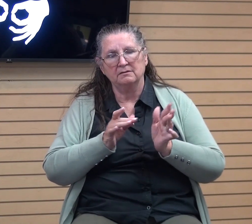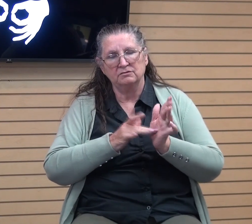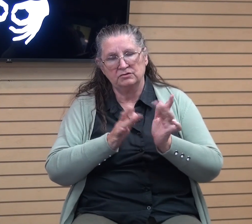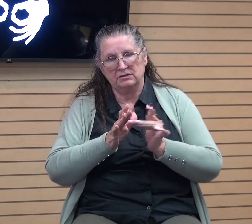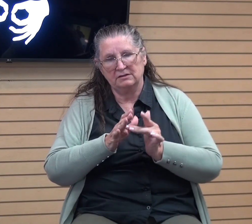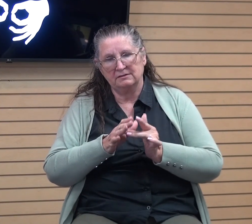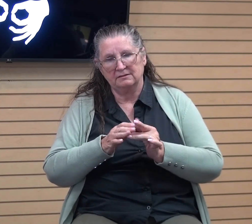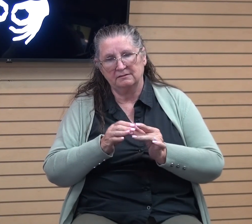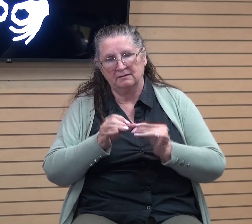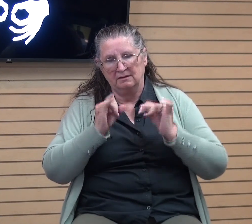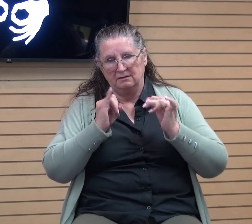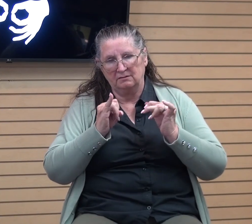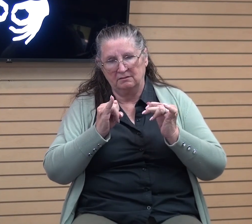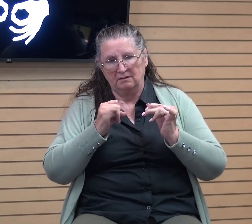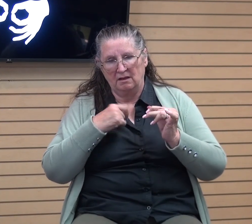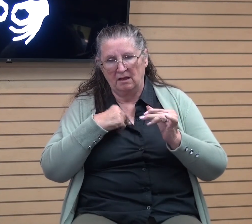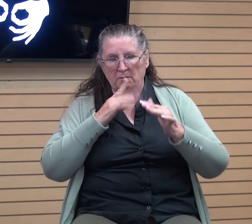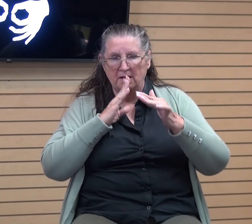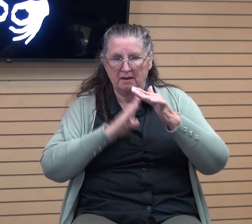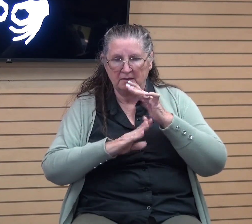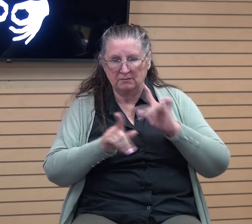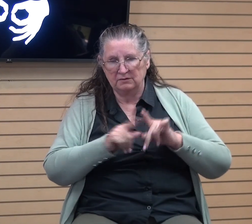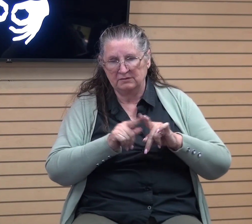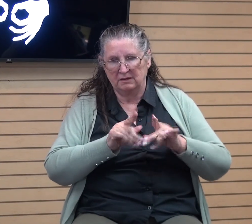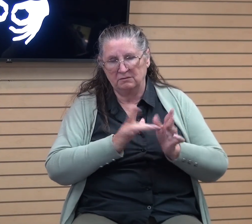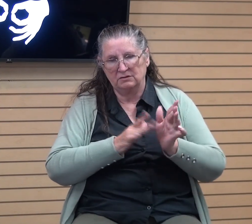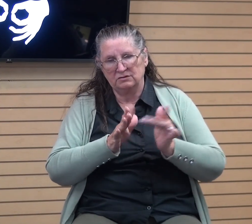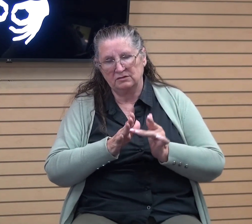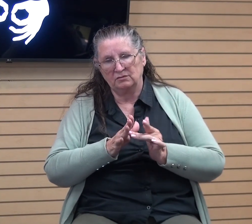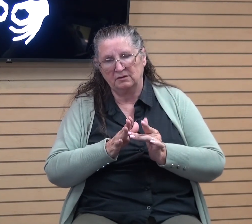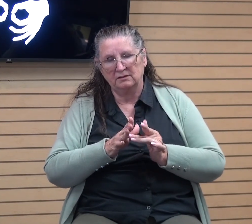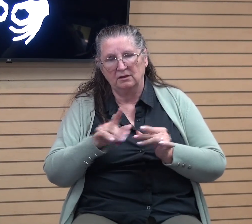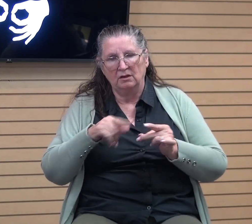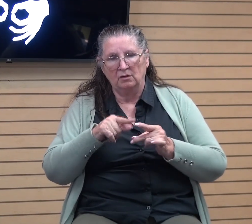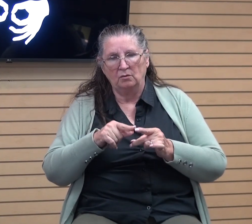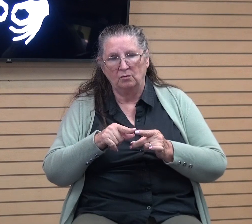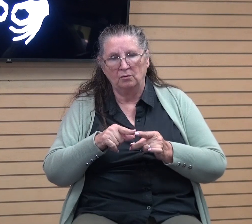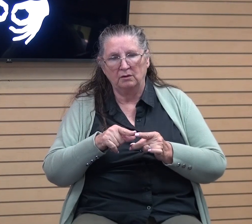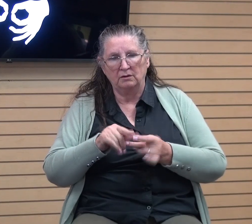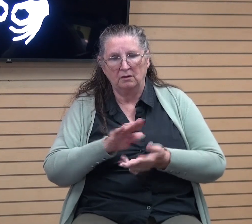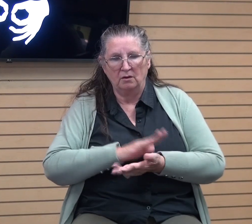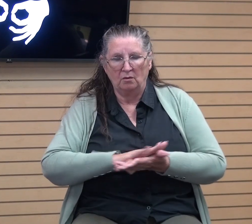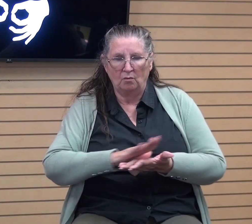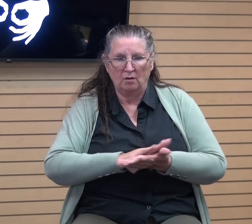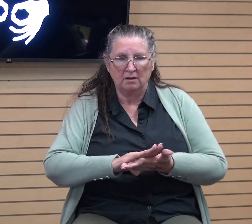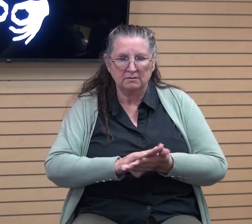to be humble like Jesus was when he got down and washed his disciples' feet?